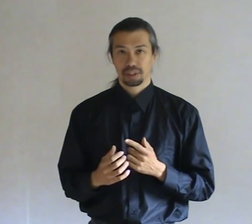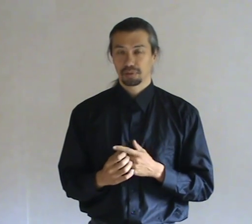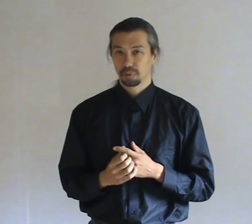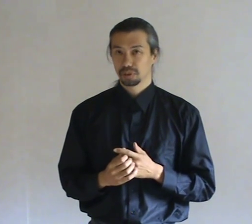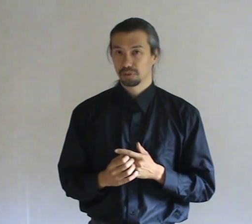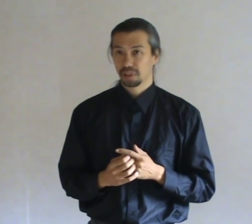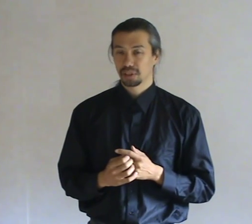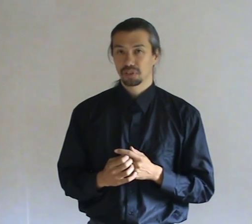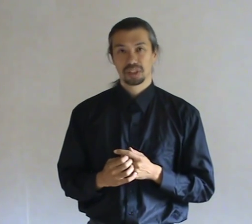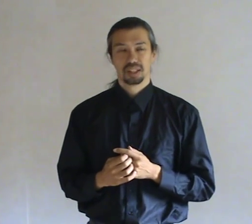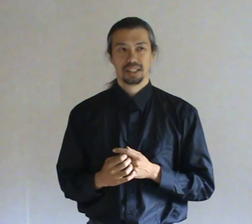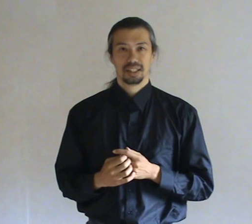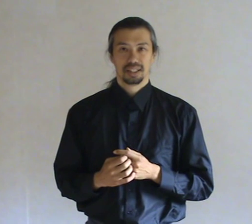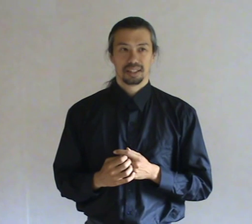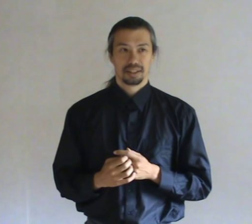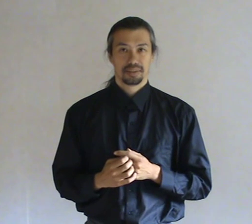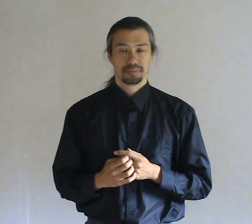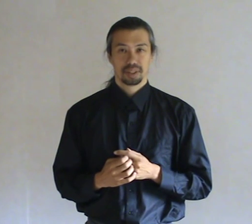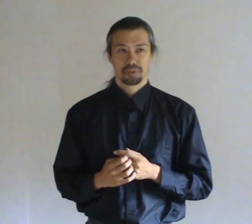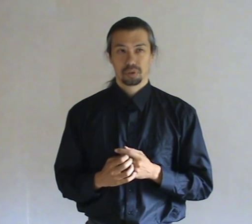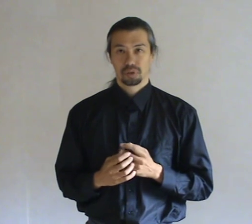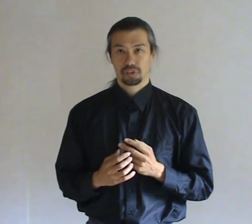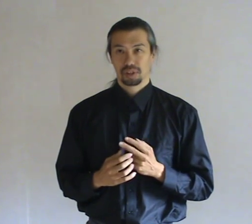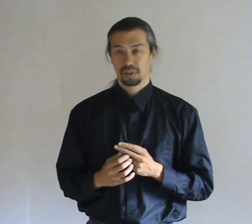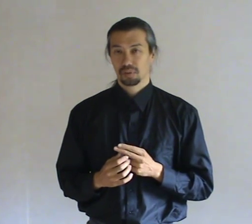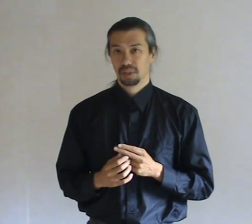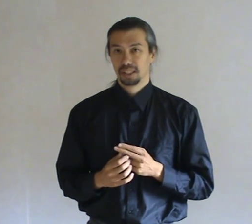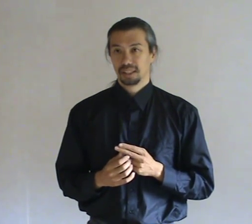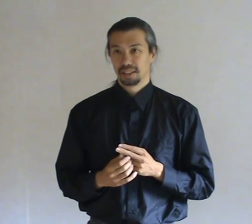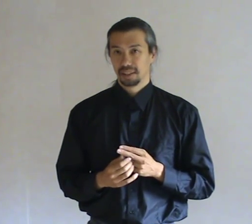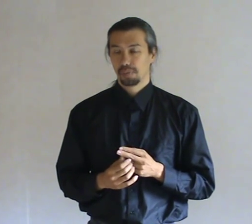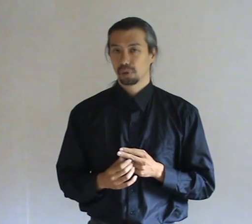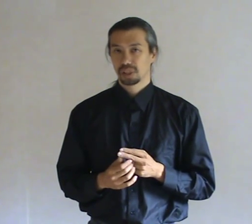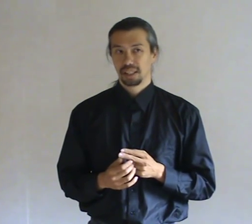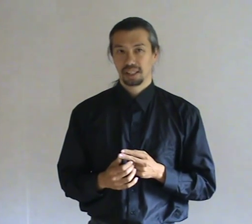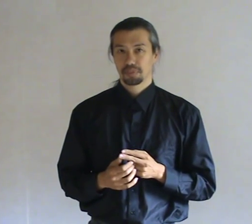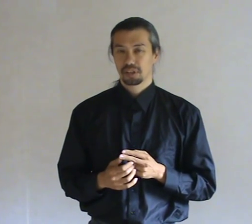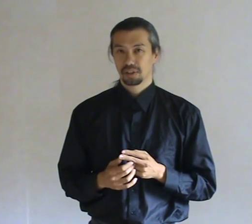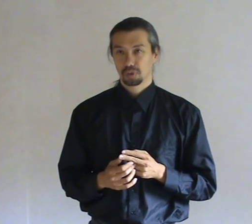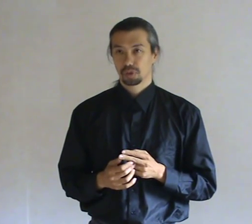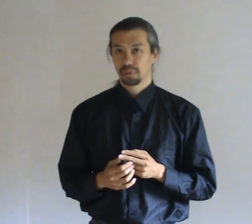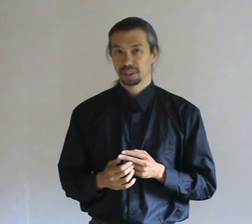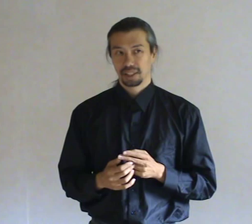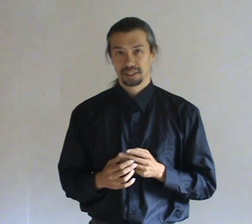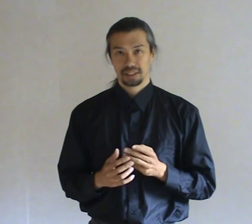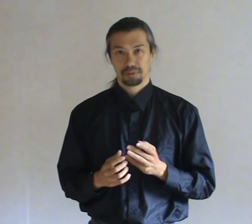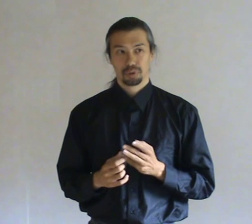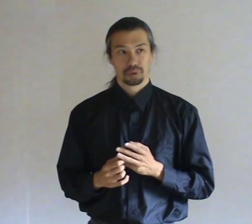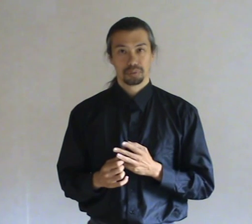the influence of drugs. If you are still emotionally upset or traumatized. If you are